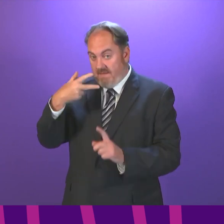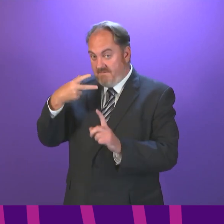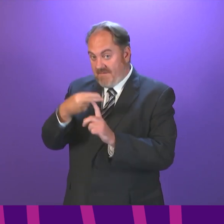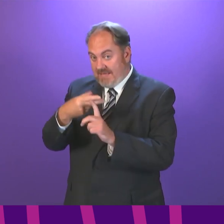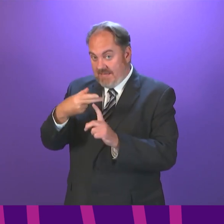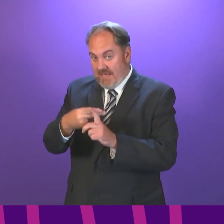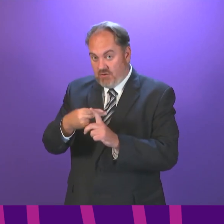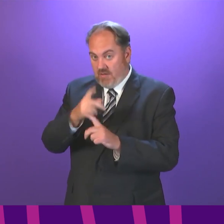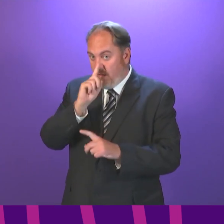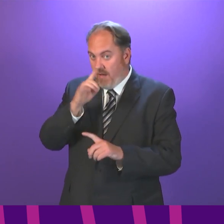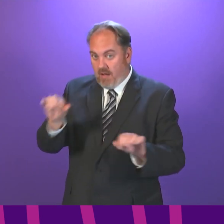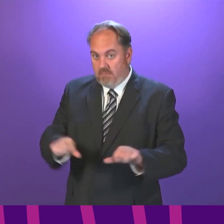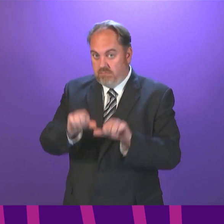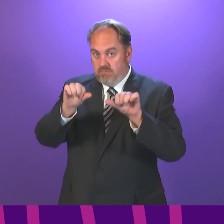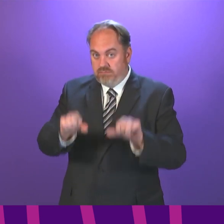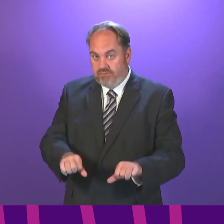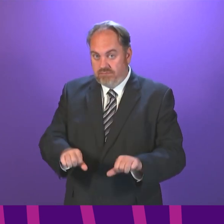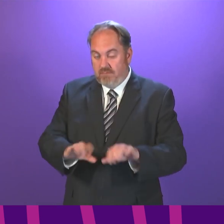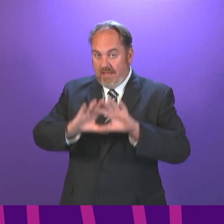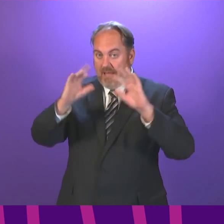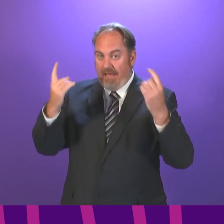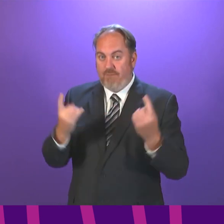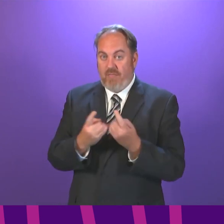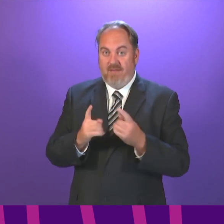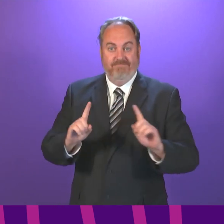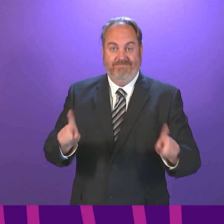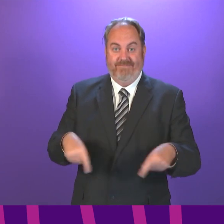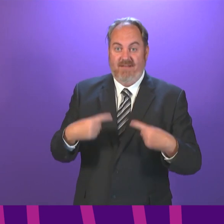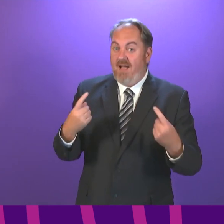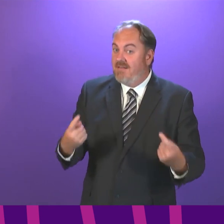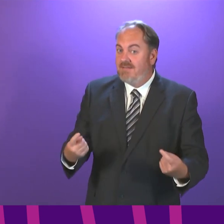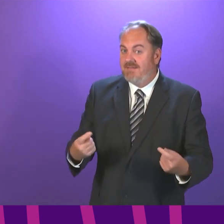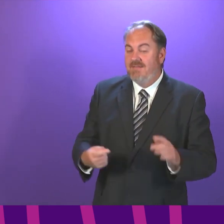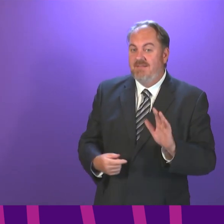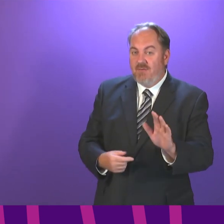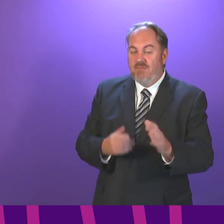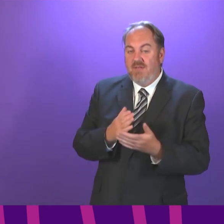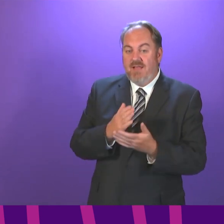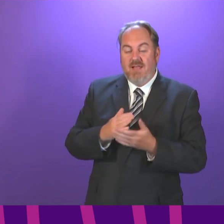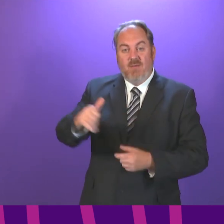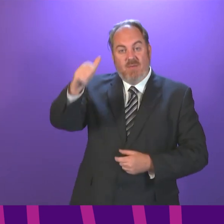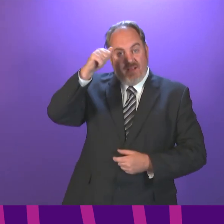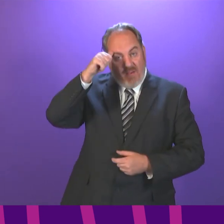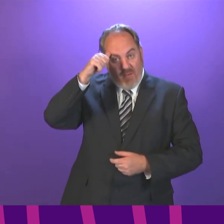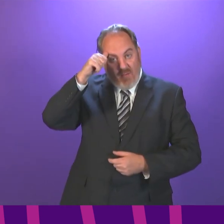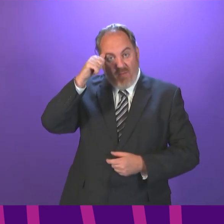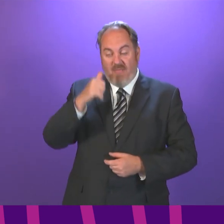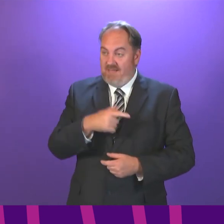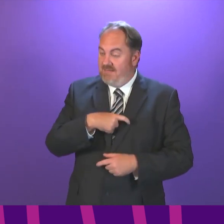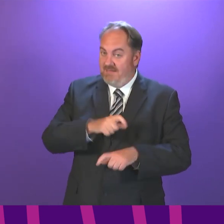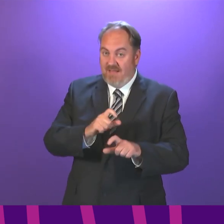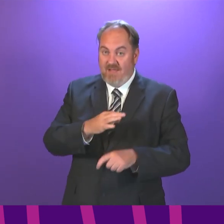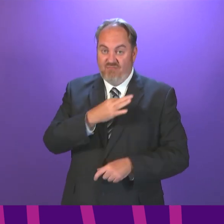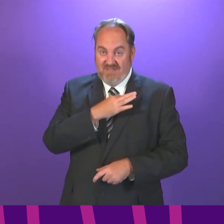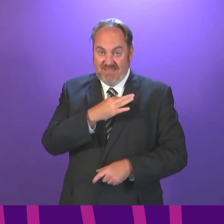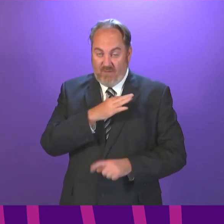cure-all. It does not eliminate all risk. It does not prevent everybody from being exposed to this virus or from the risk of